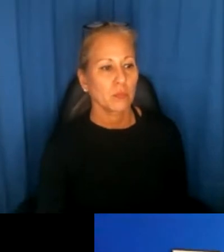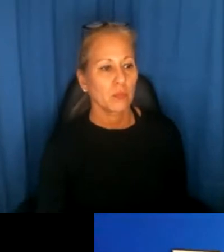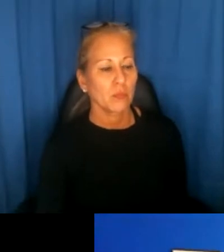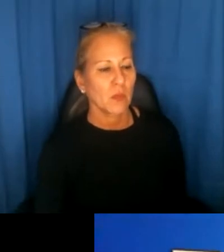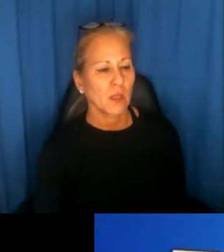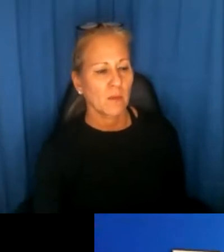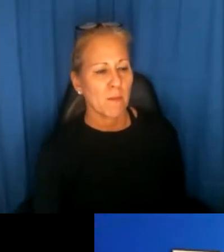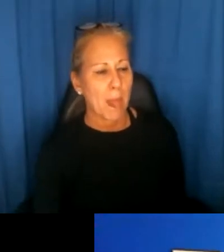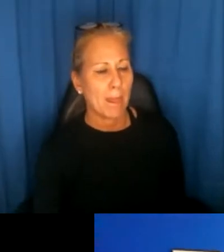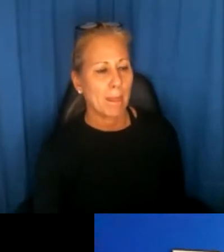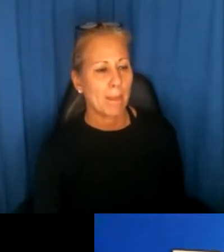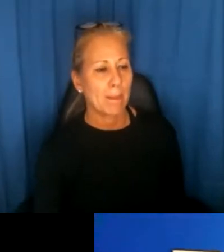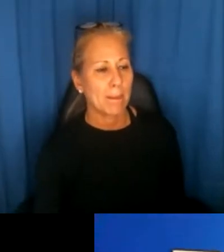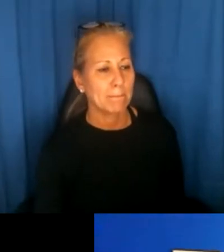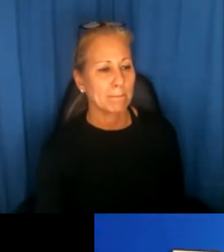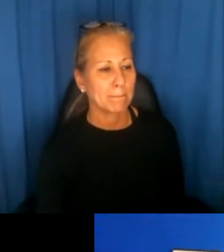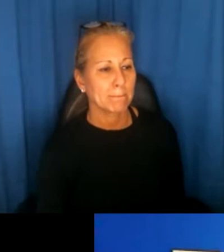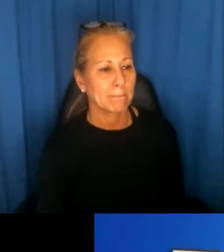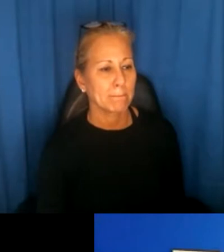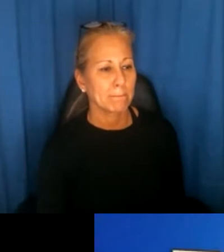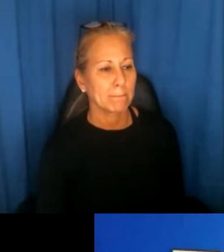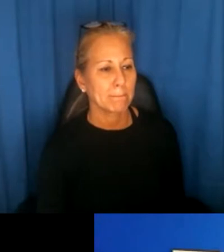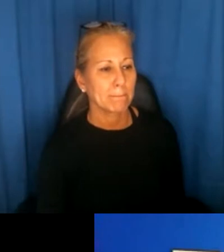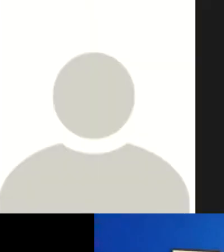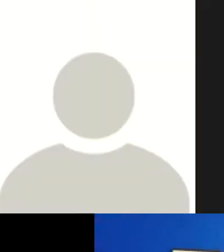for the question. Happy to follow up with you separately, too.